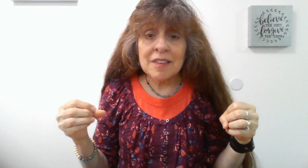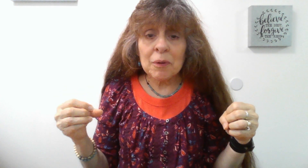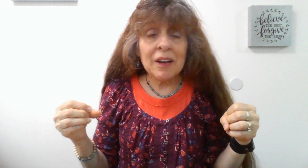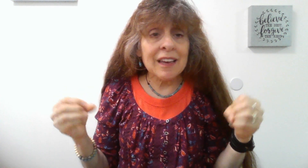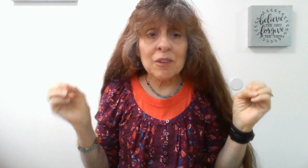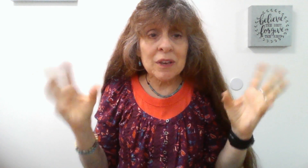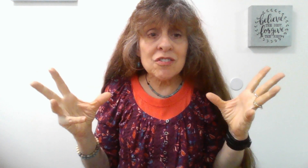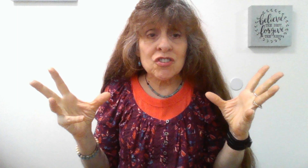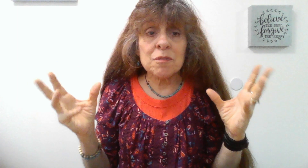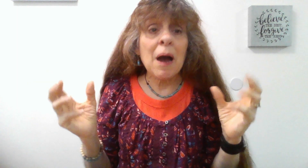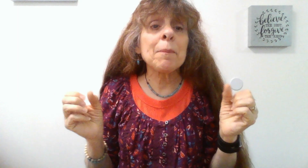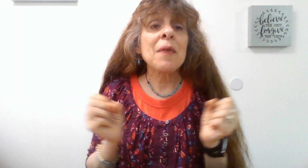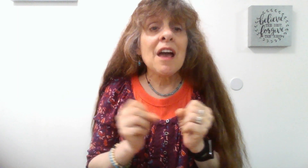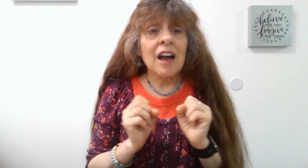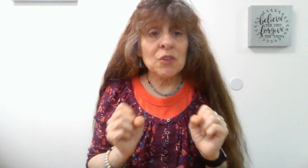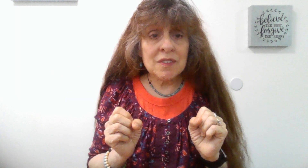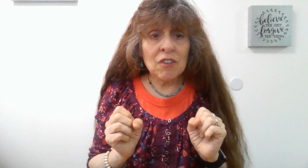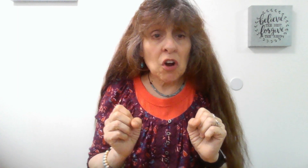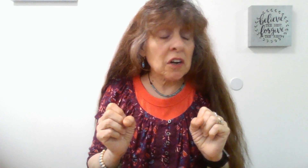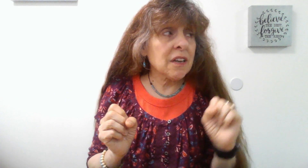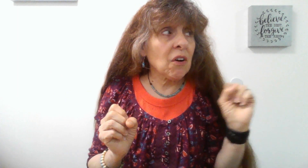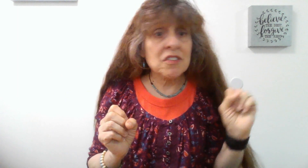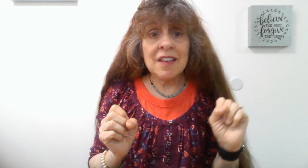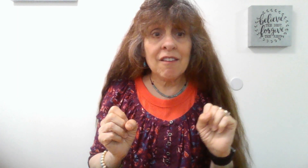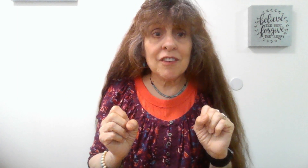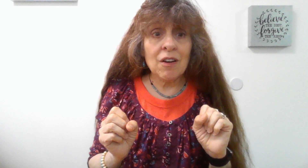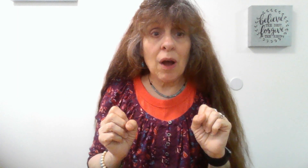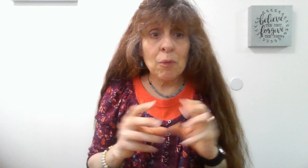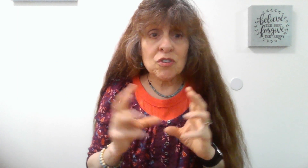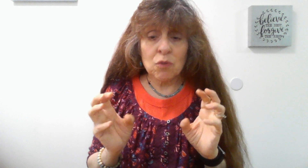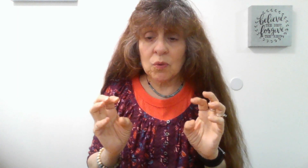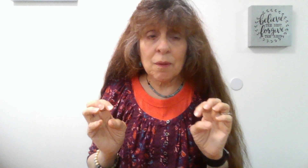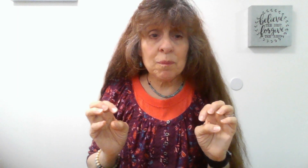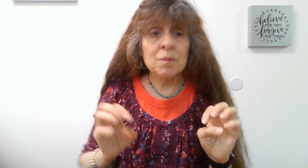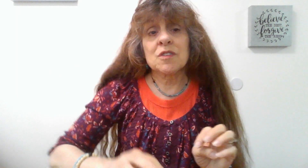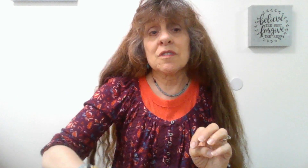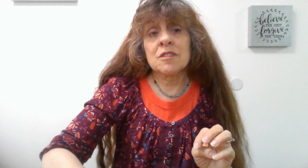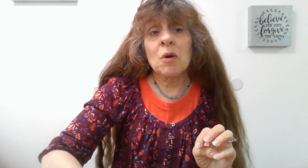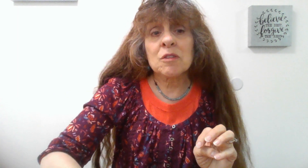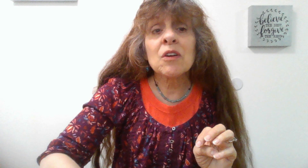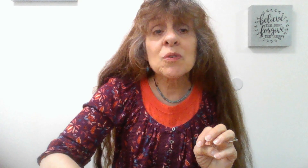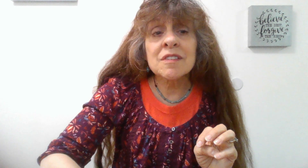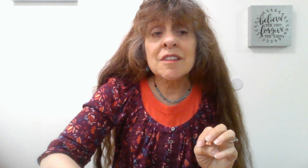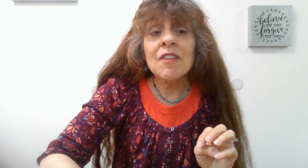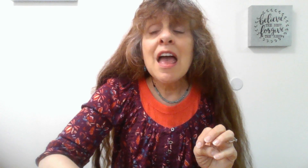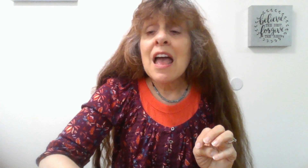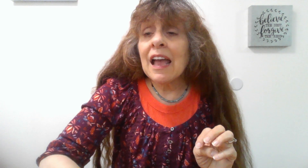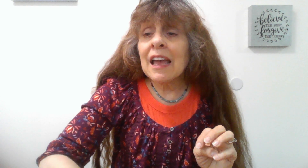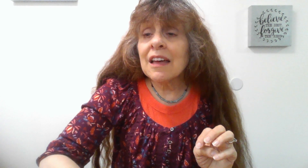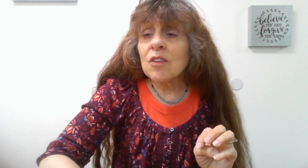summer. And the weeds just pop. I used to have a garden. Now I just have, I will just grow some small tomatoes and stuff. And the